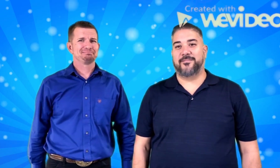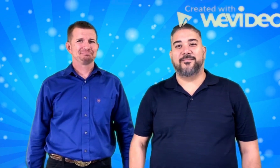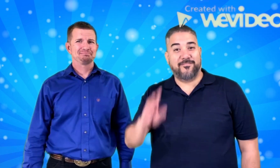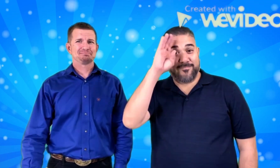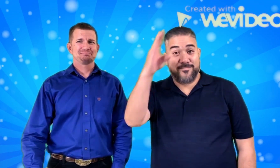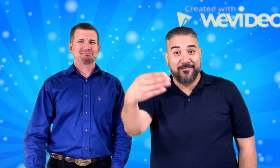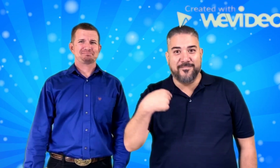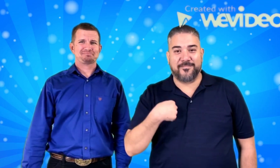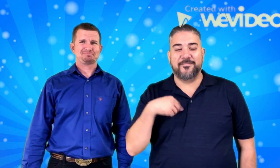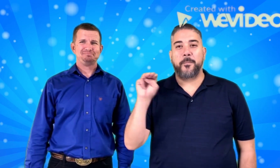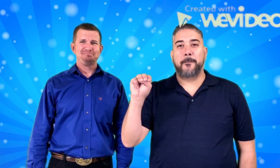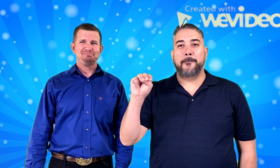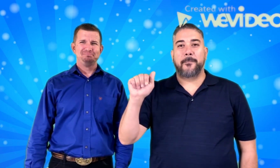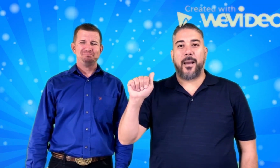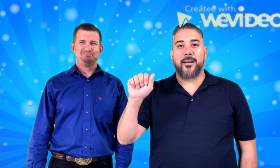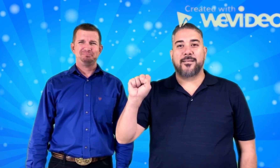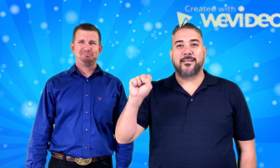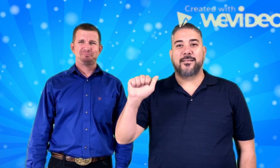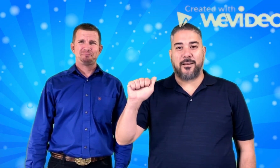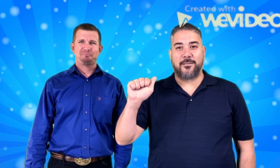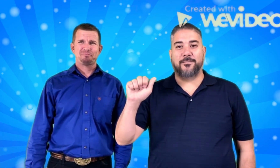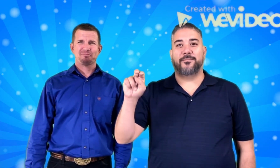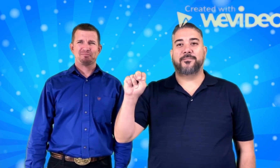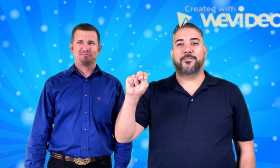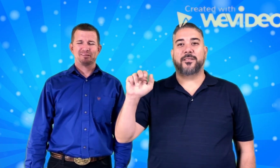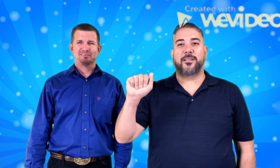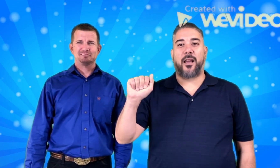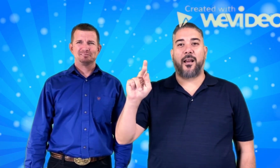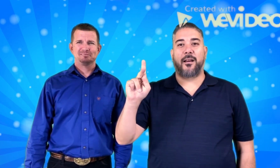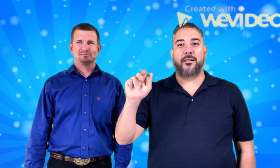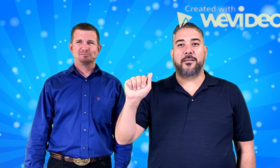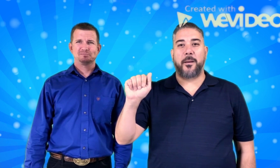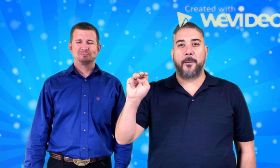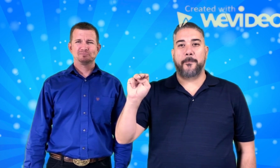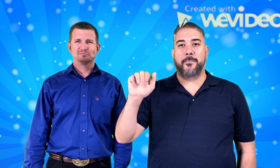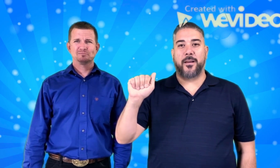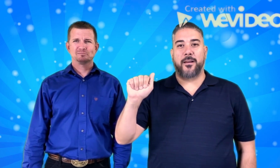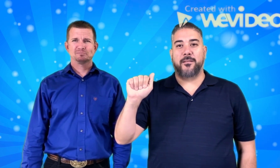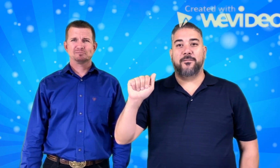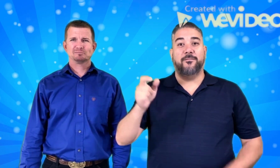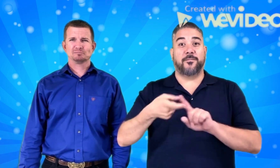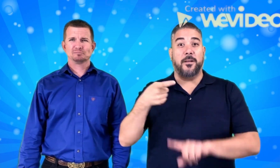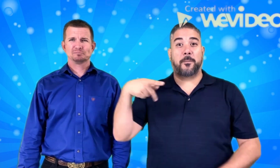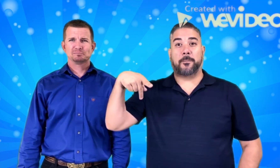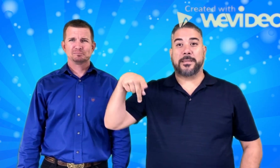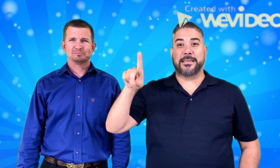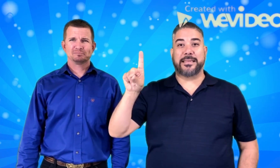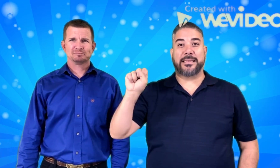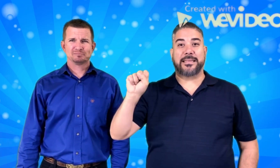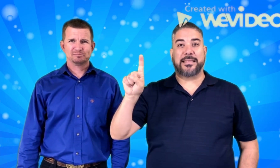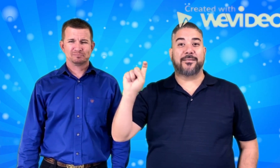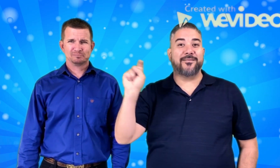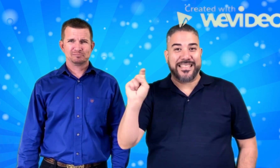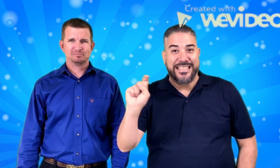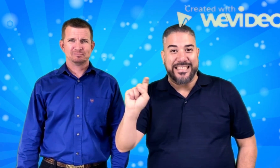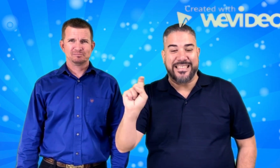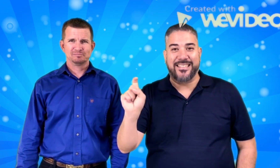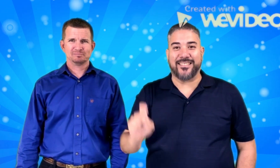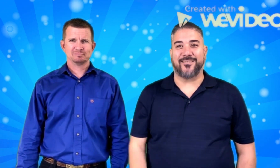Hi, I am Masa Nakama from PDSD Phoenix. There is something special